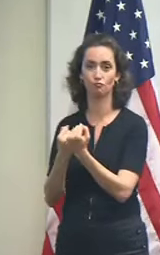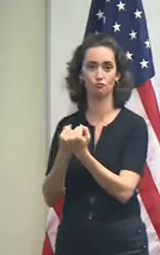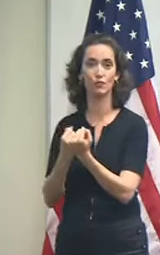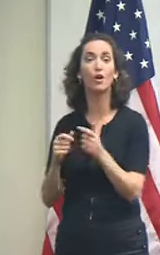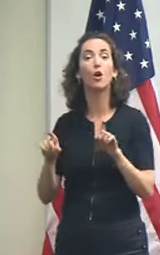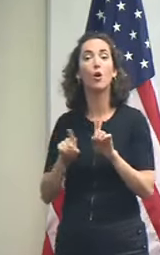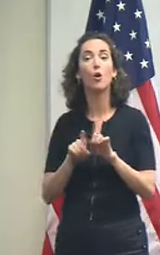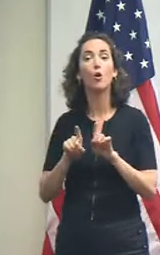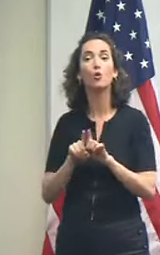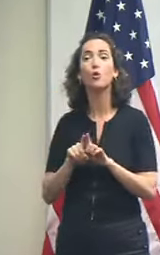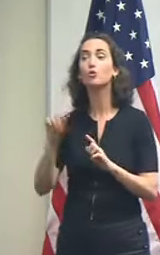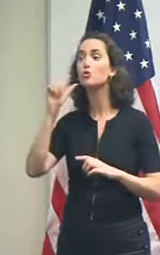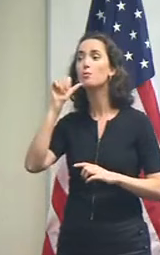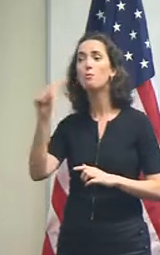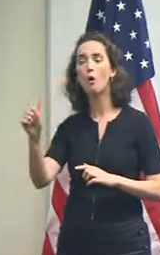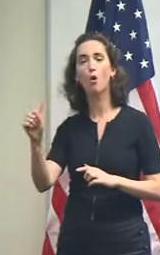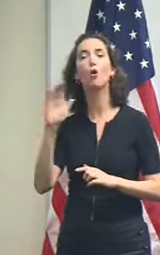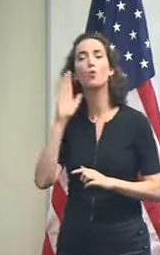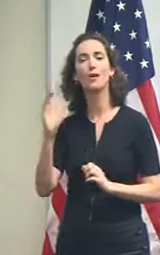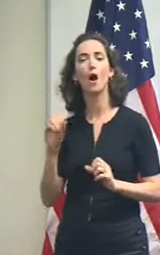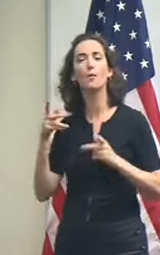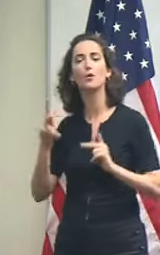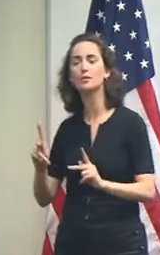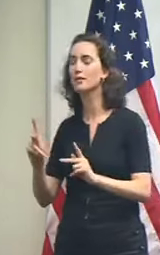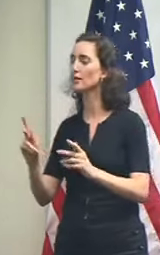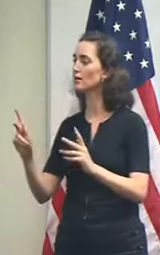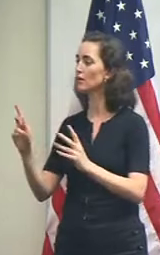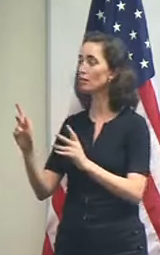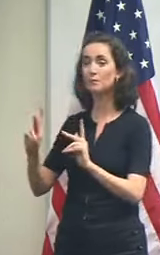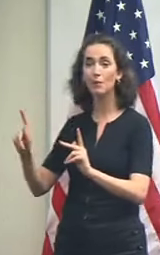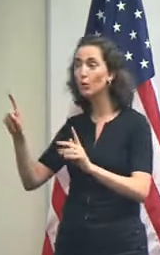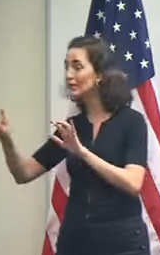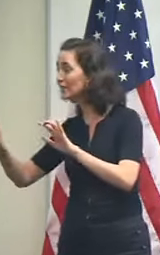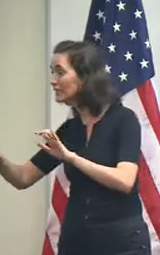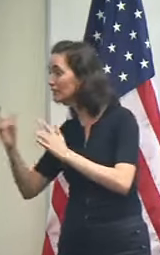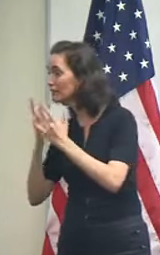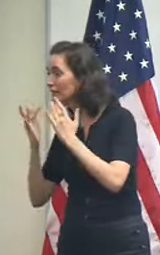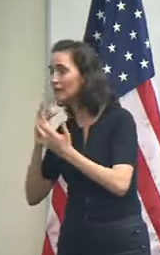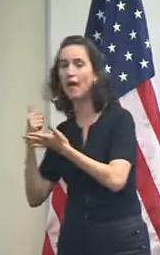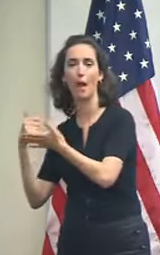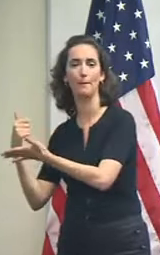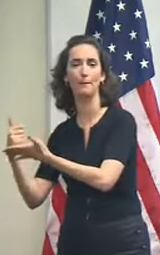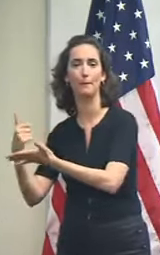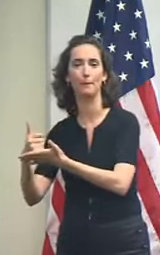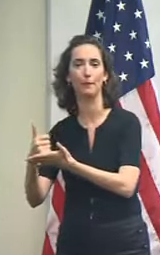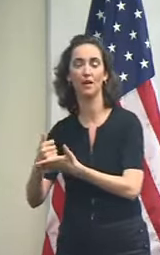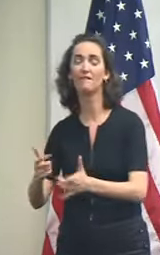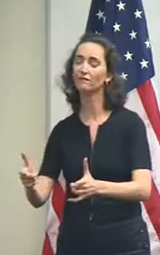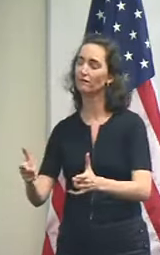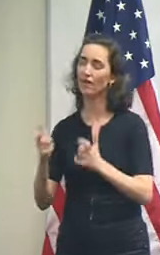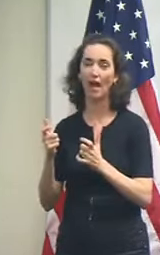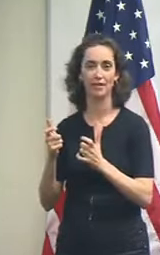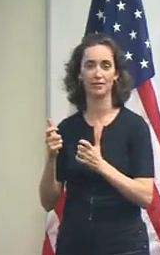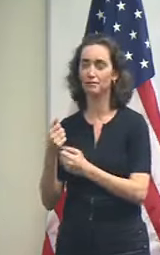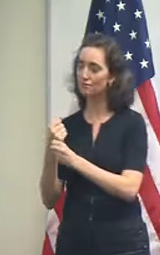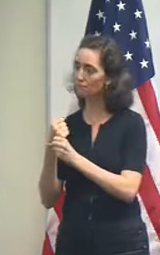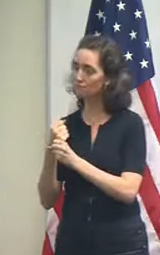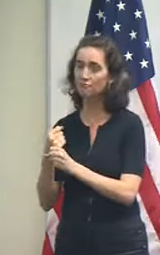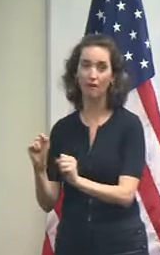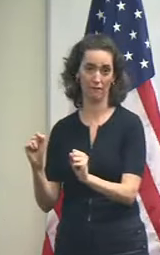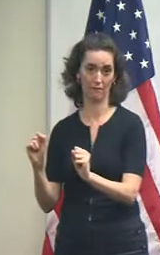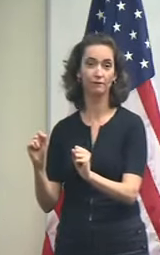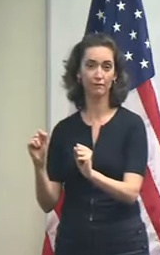those opportunities tomorrow to be a good neighbor to those who are in need. Let's get there quickly. Let's get there safely.